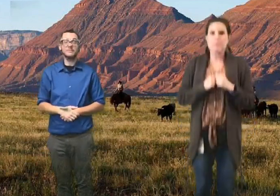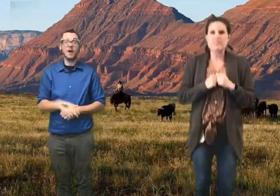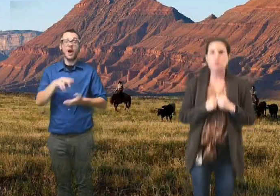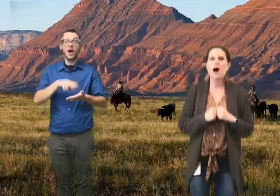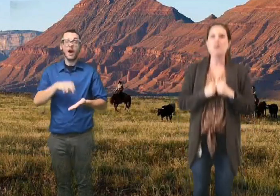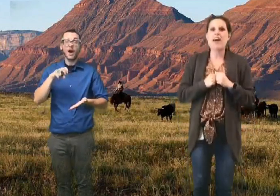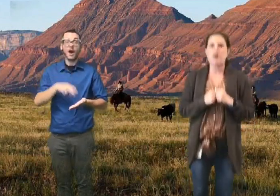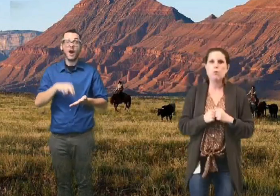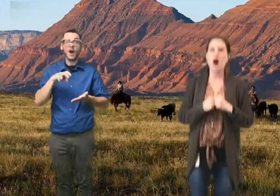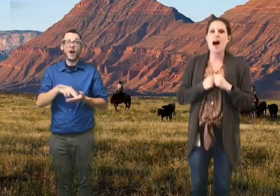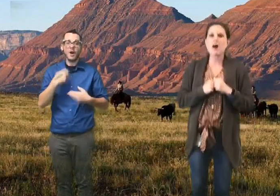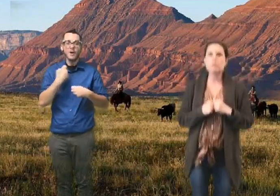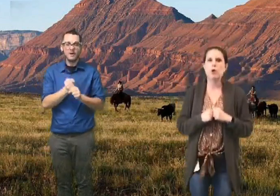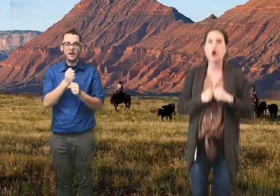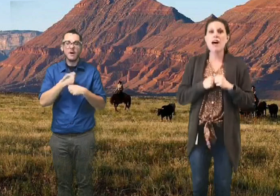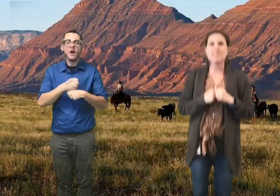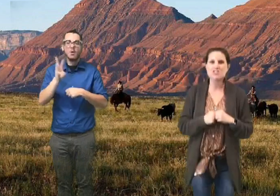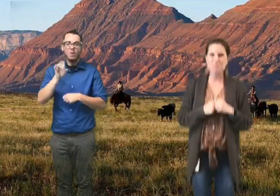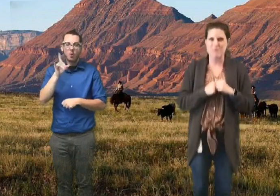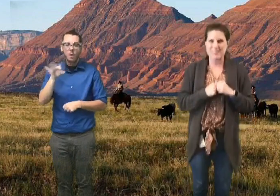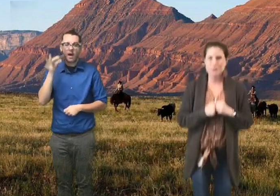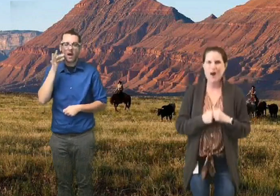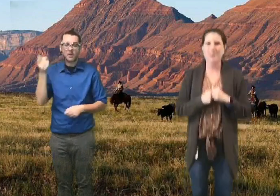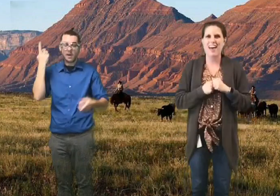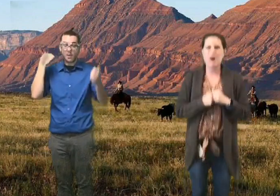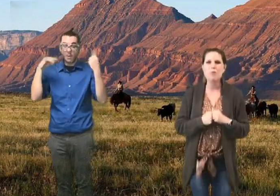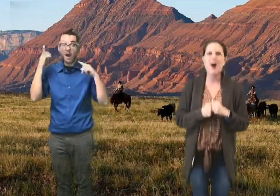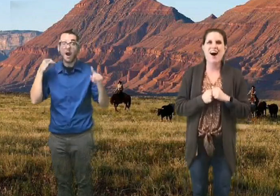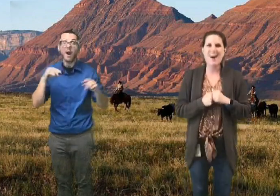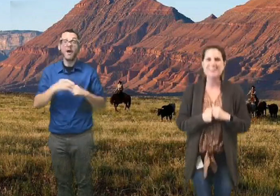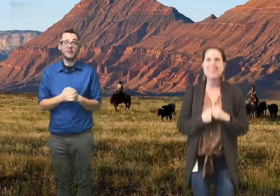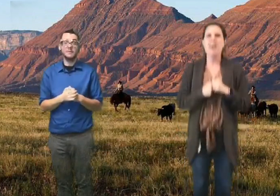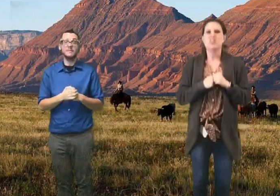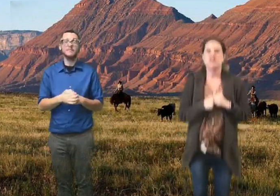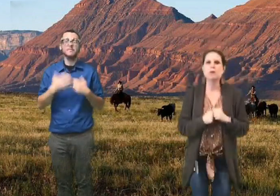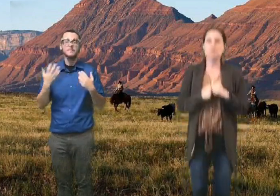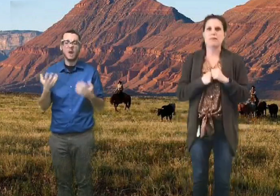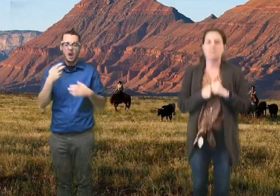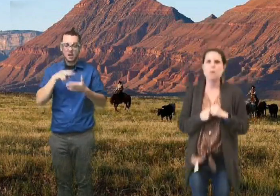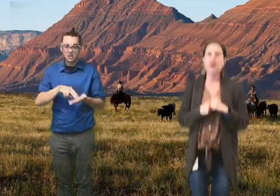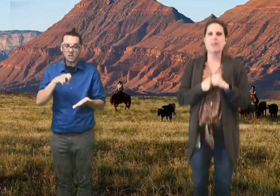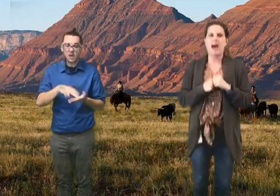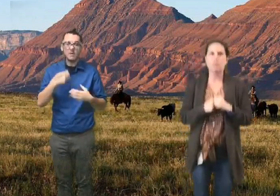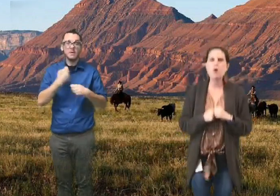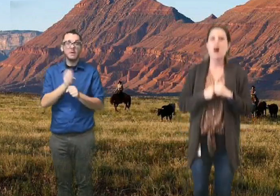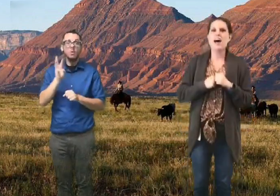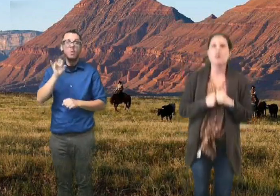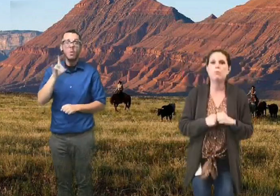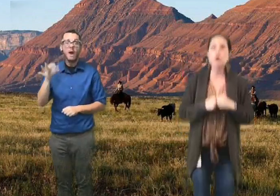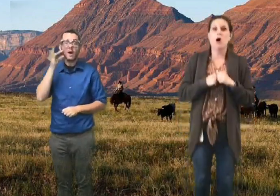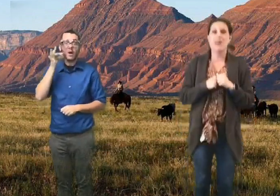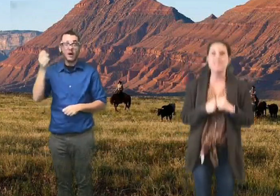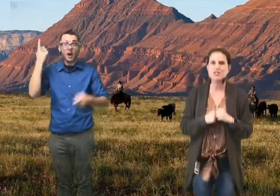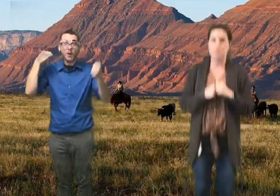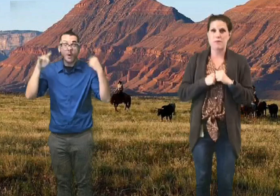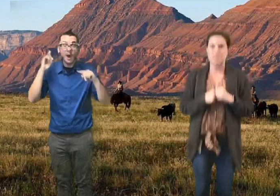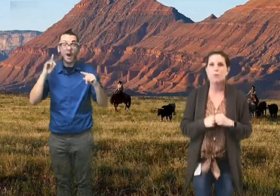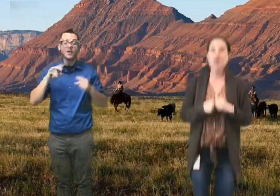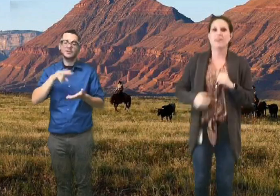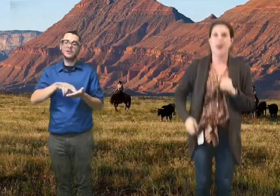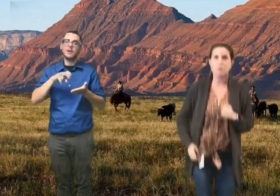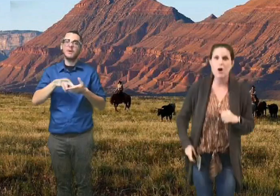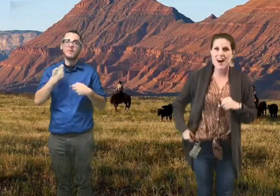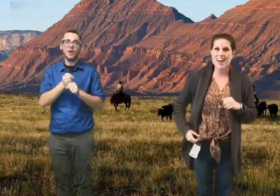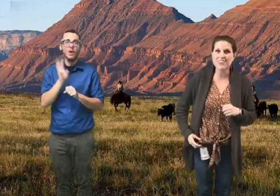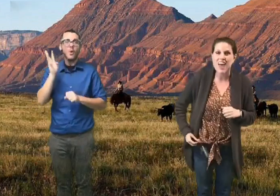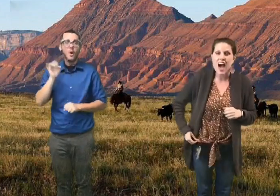Skippy makes a wildcat wild, boys. Jumping makes a wildcat wild. Jumping makes a wildcat wild, boys. Jumping makes a